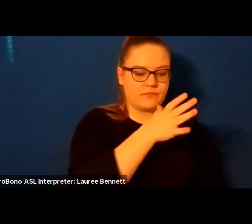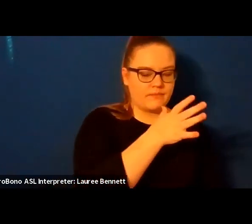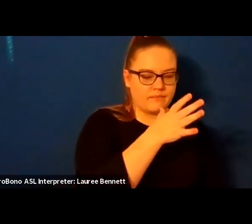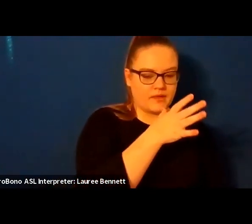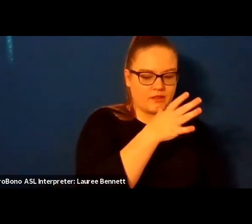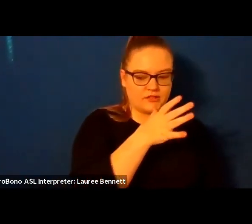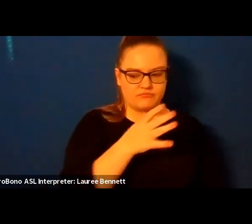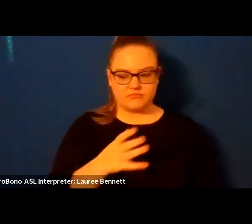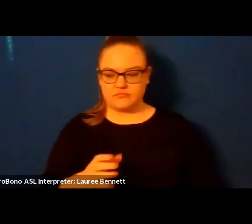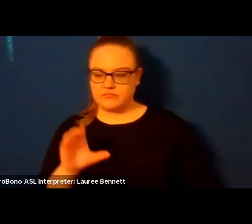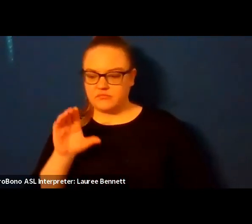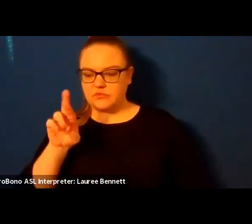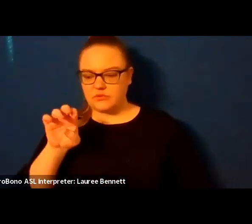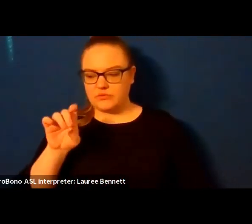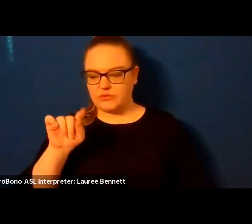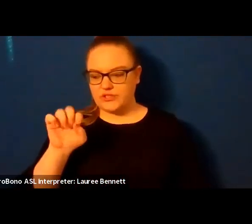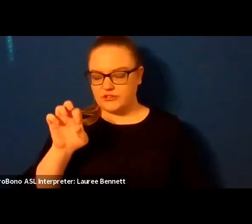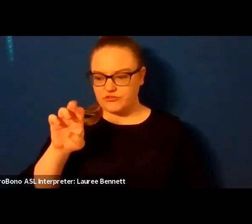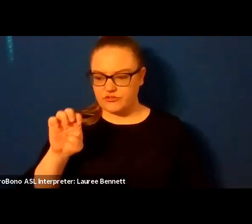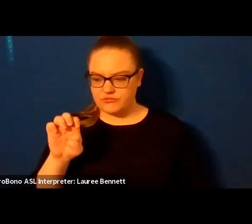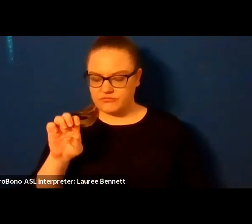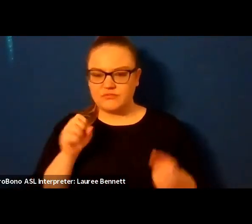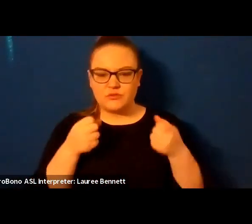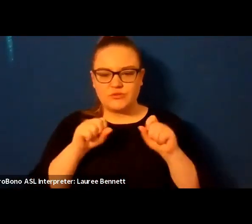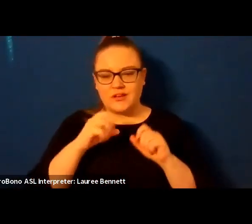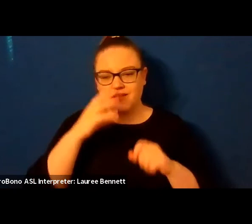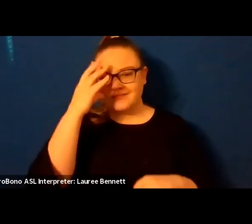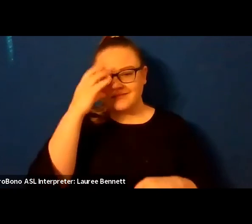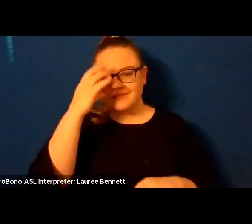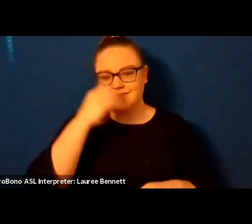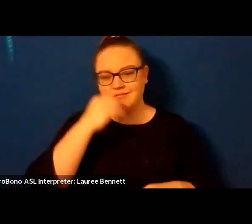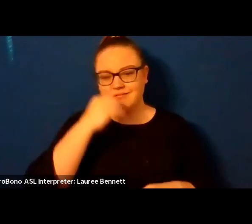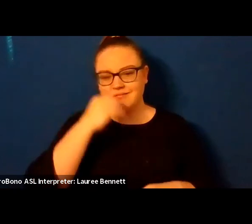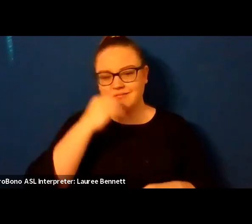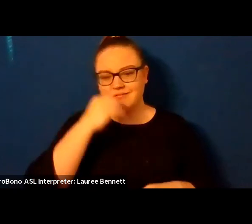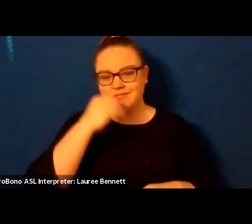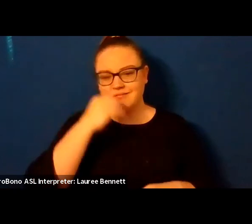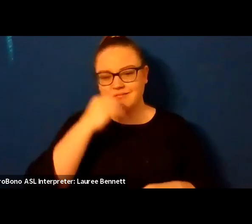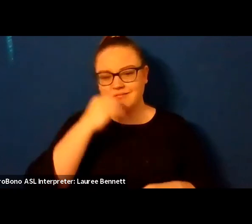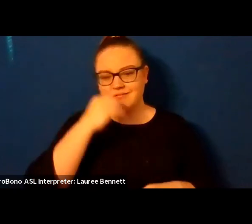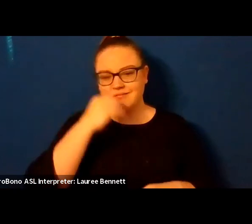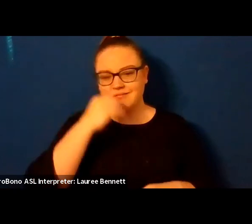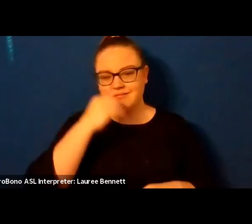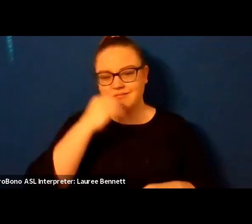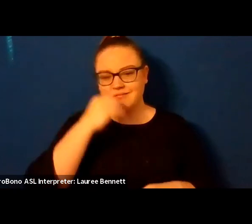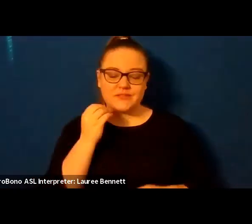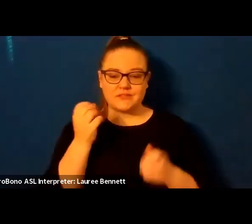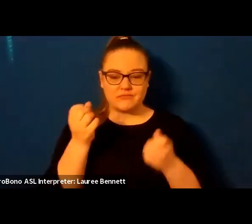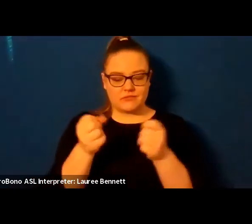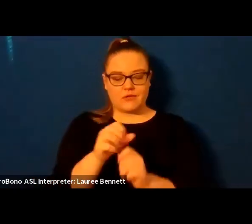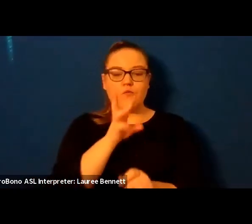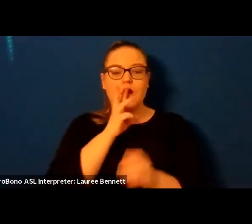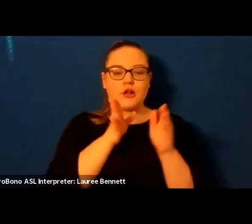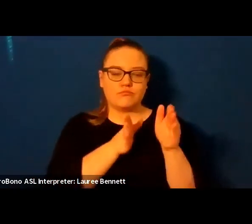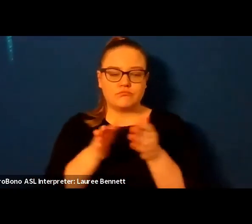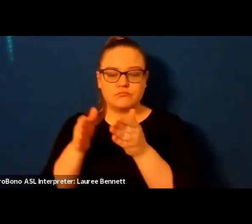you crouch and try to sleep you've dreamed it ditching your car by the river tucking the plates in your